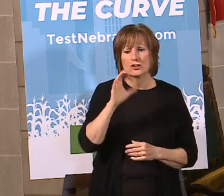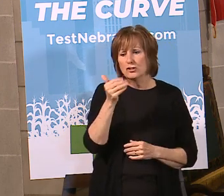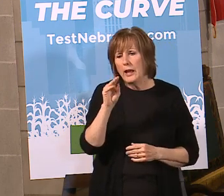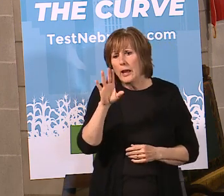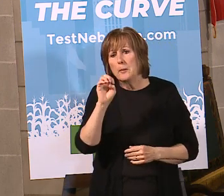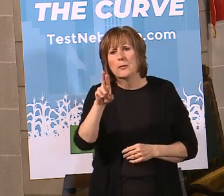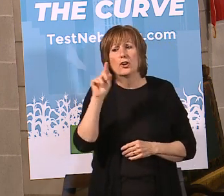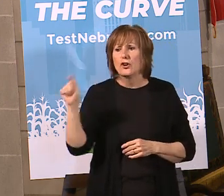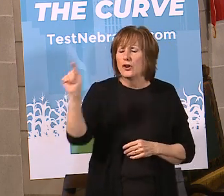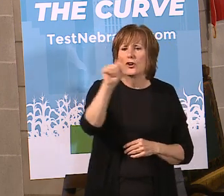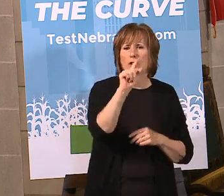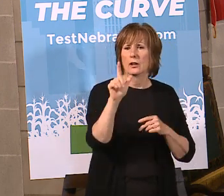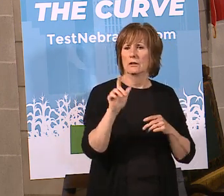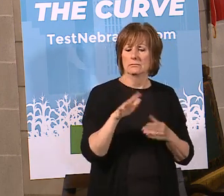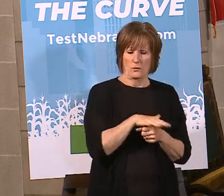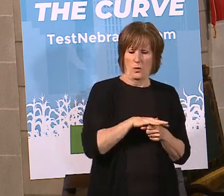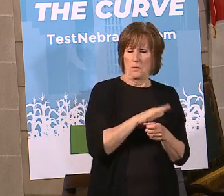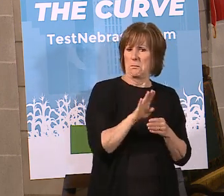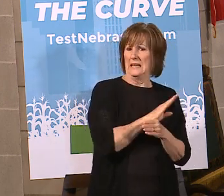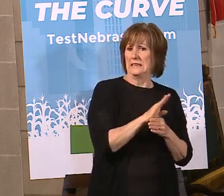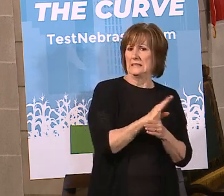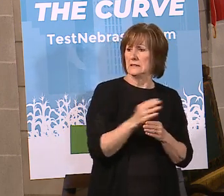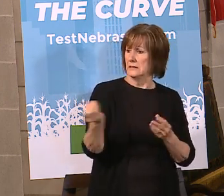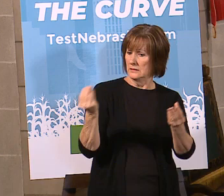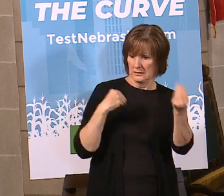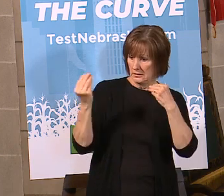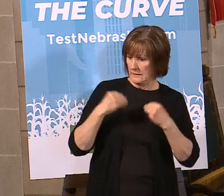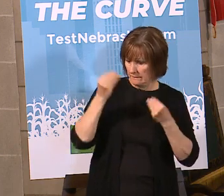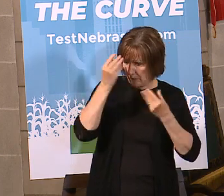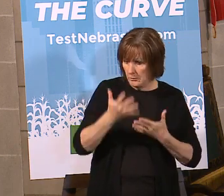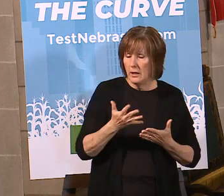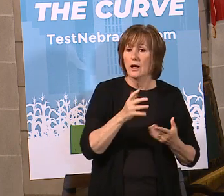local business community, and make adjustments accordingly.